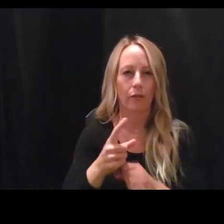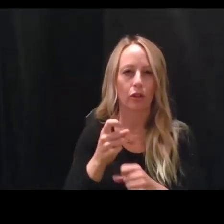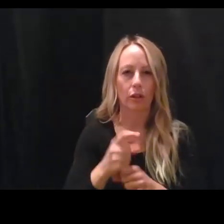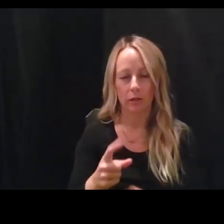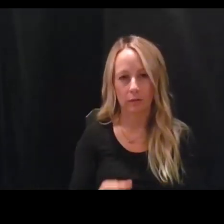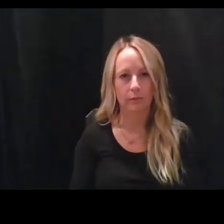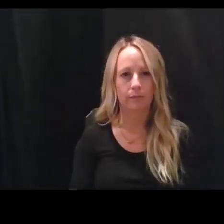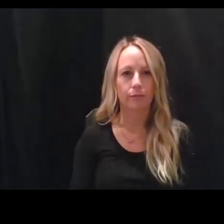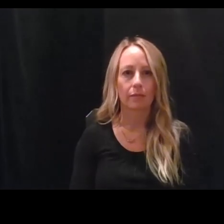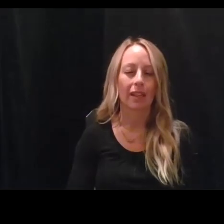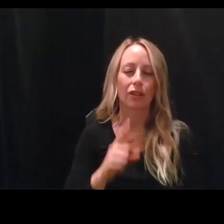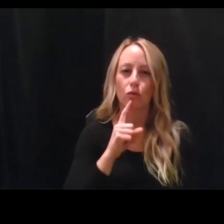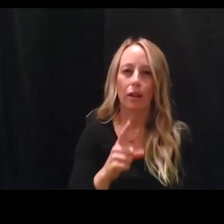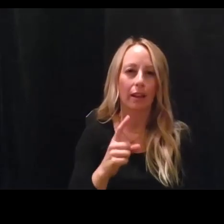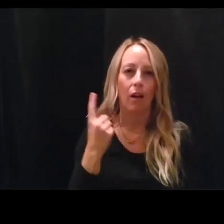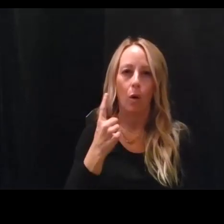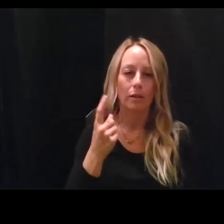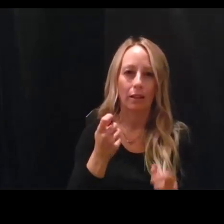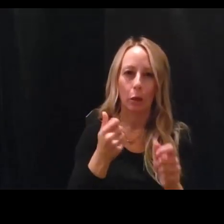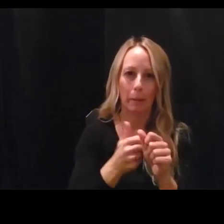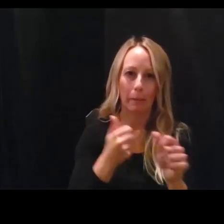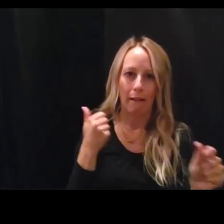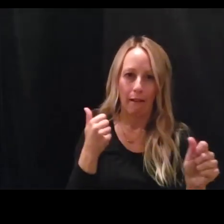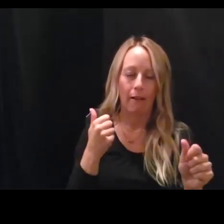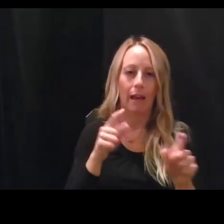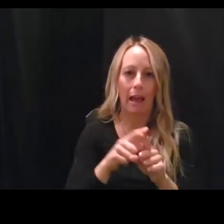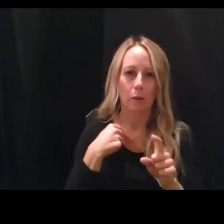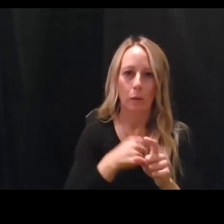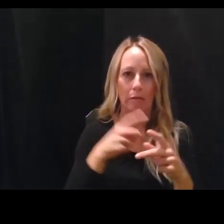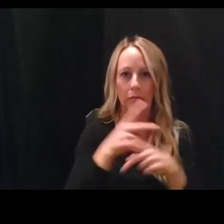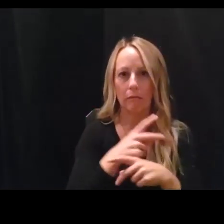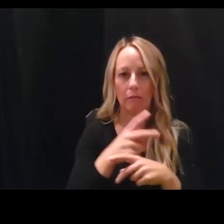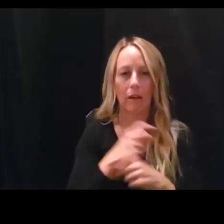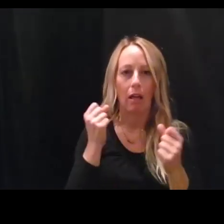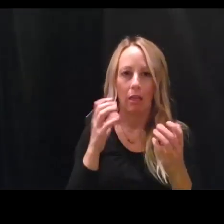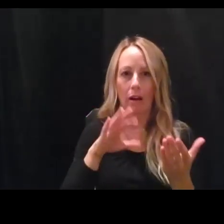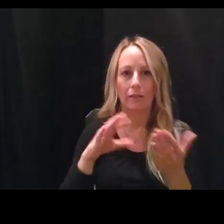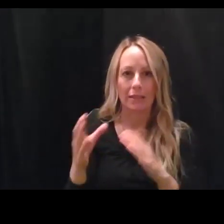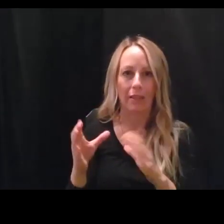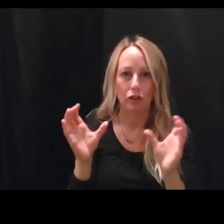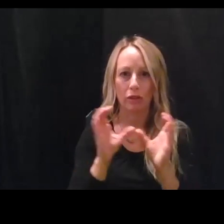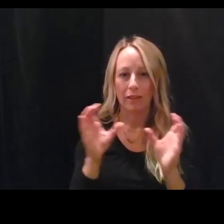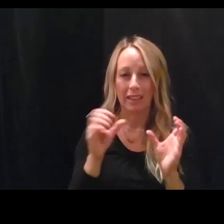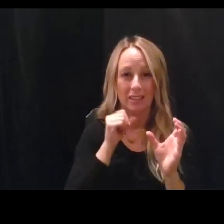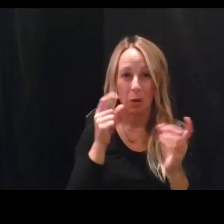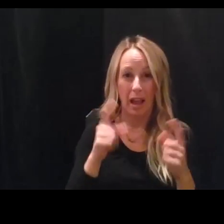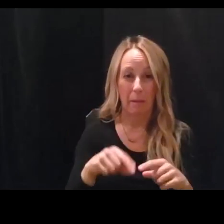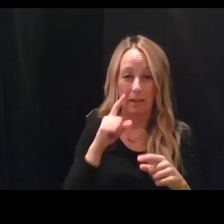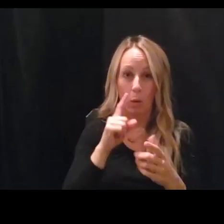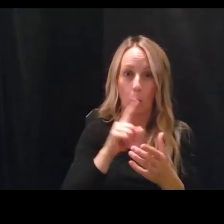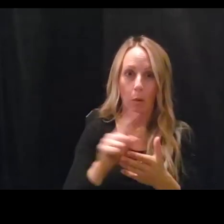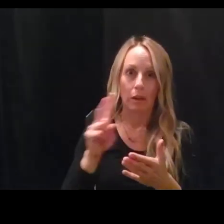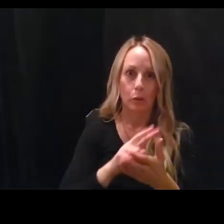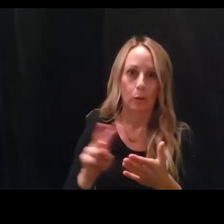So it's always a lagging indicator. Um, a lot of death certificates don't get done for weeks and weeks,